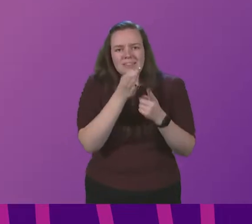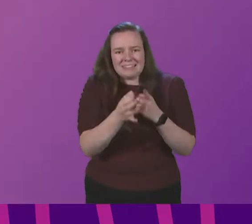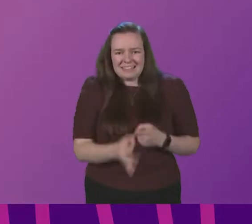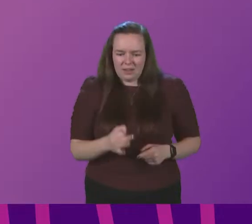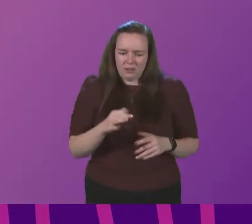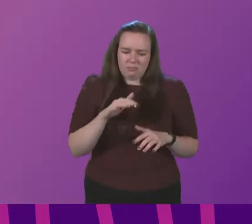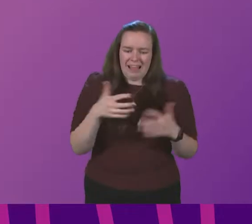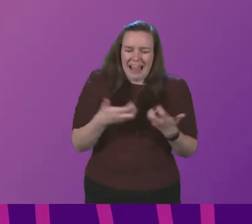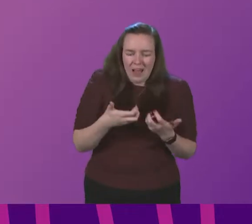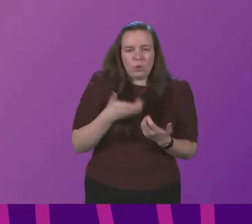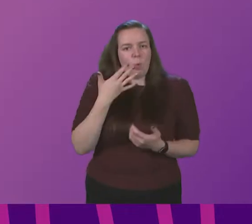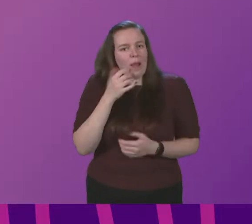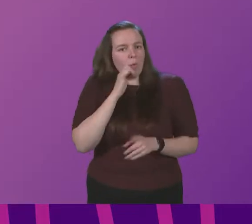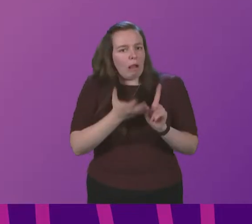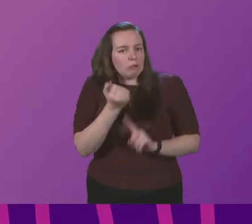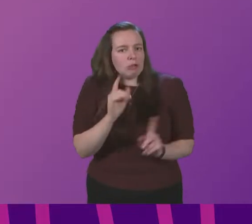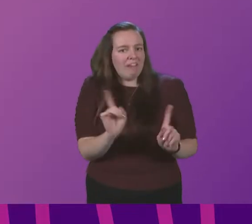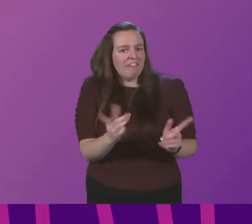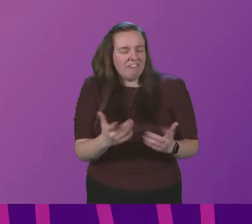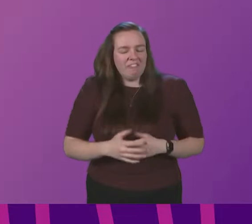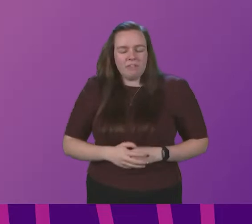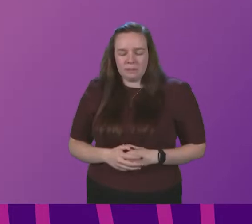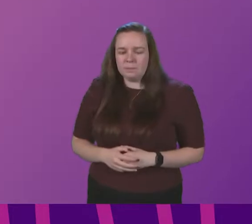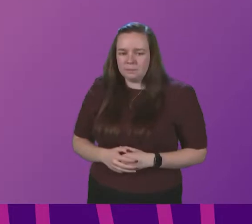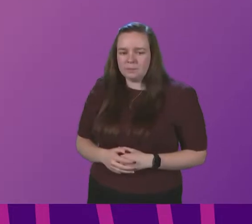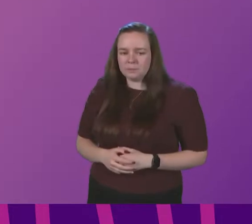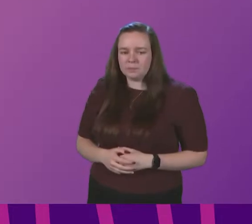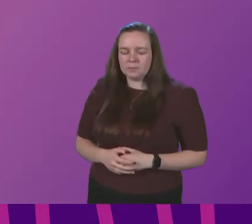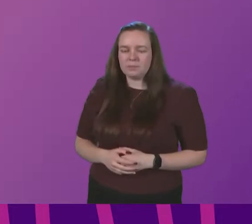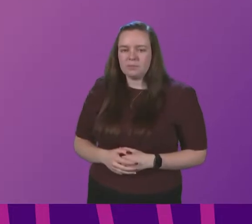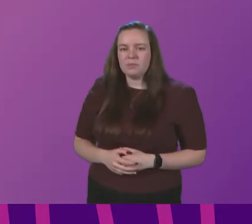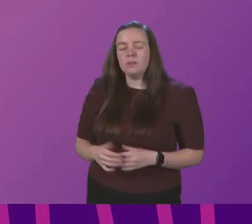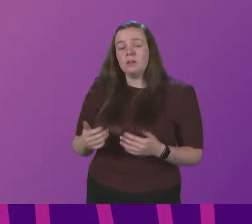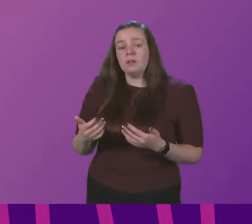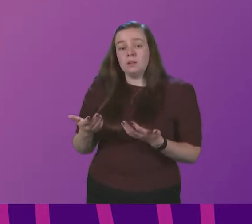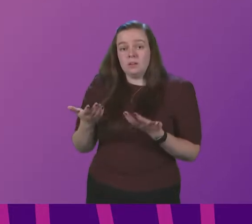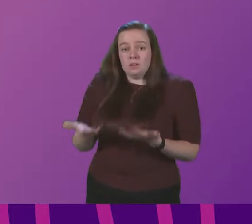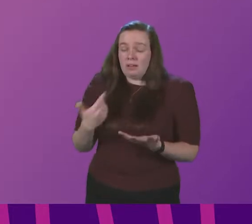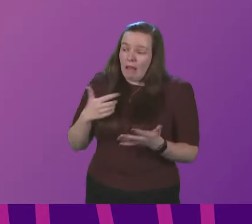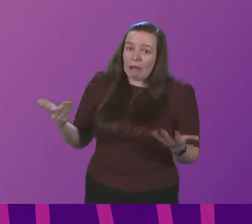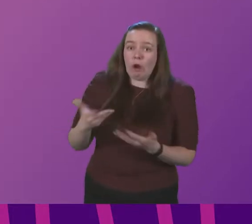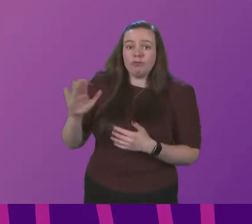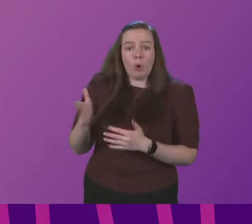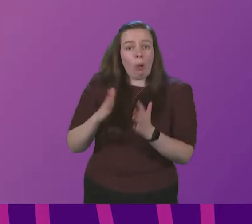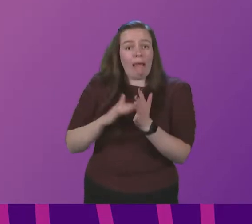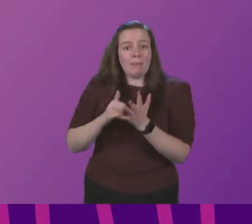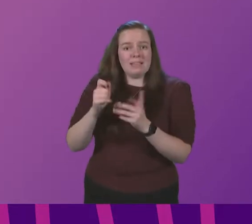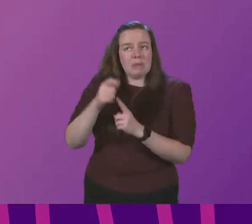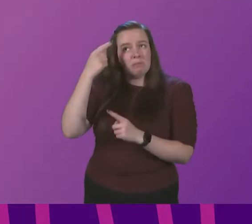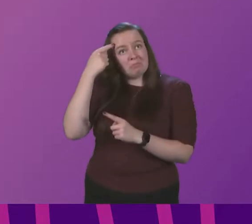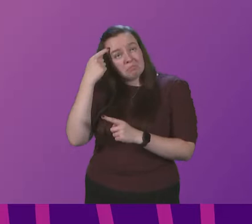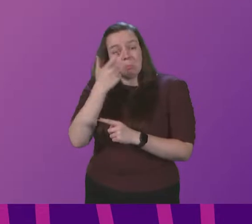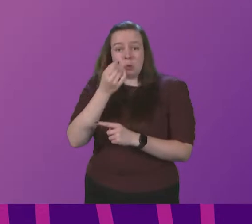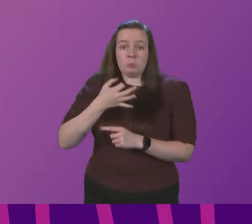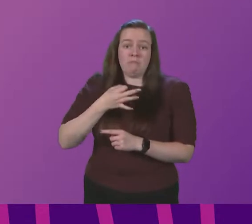this is likely to be achieved First Minister As we speak I'd encourage all MSPs to think about maybe volunteering over